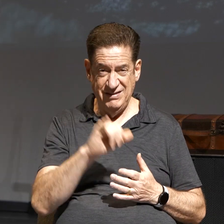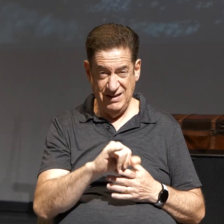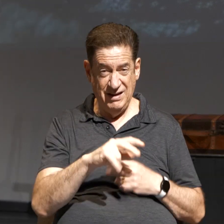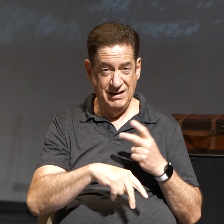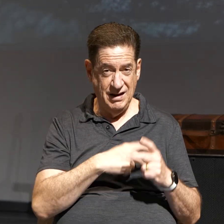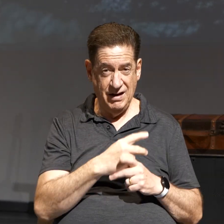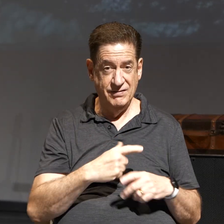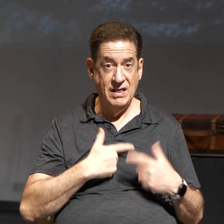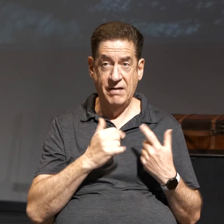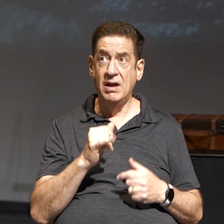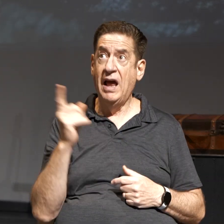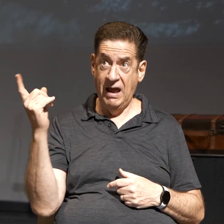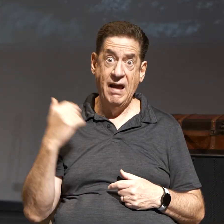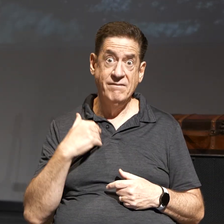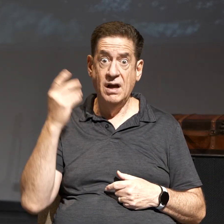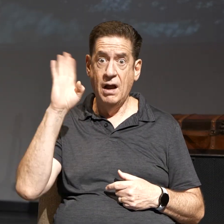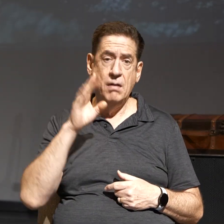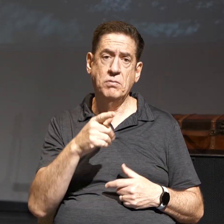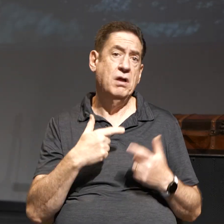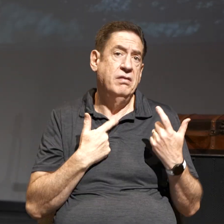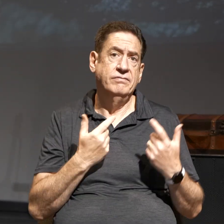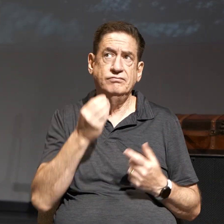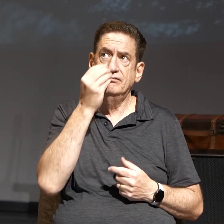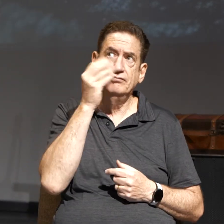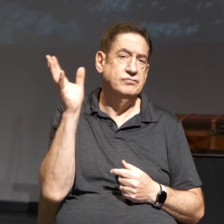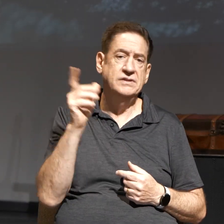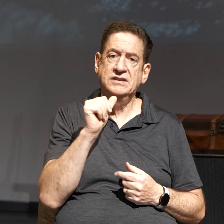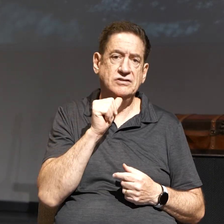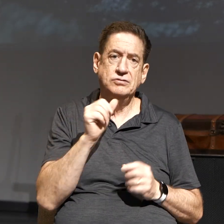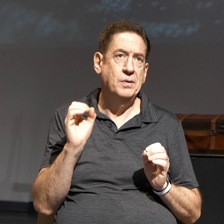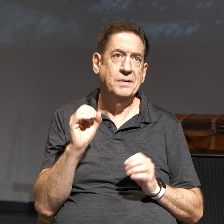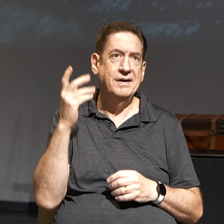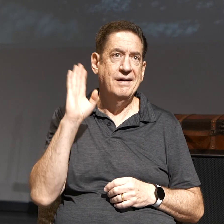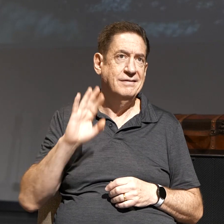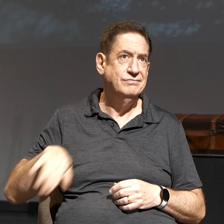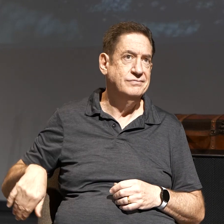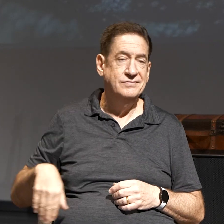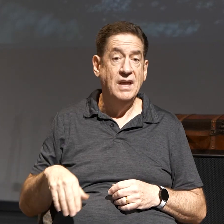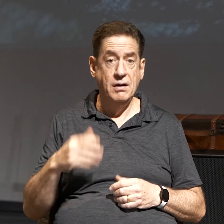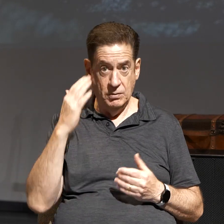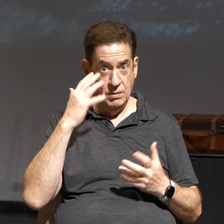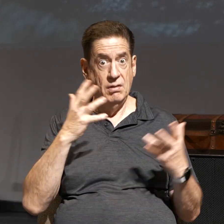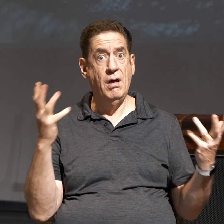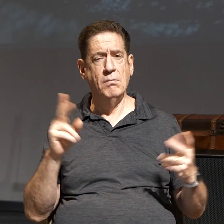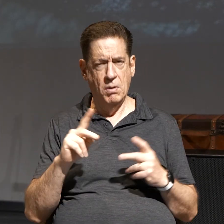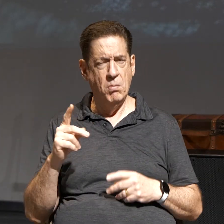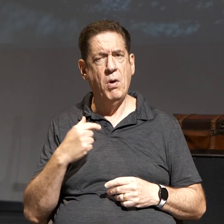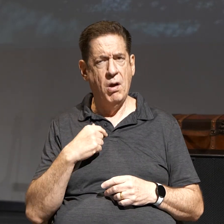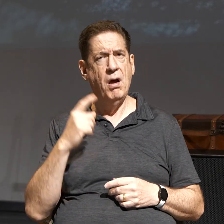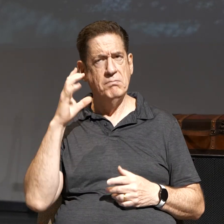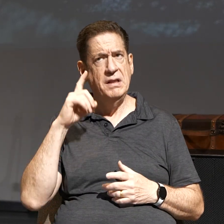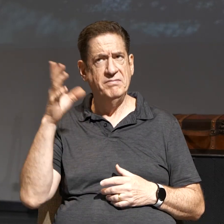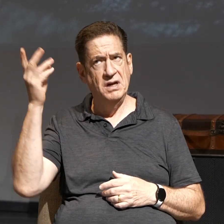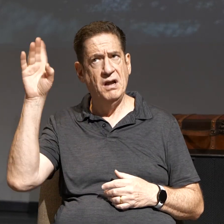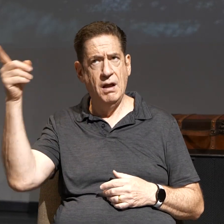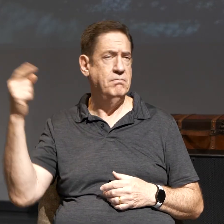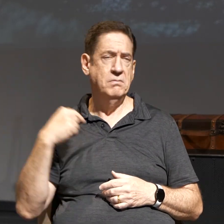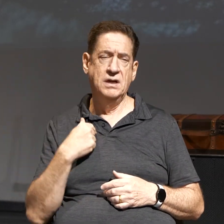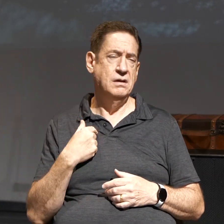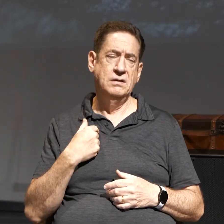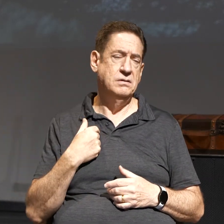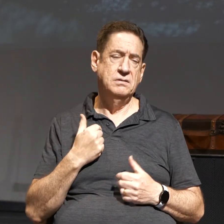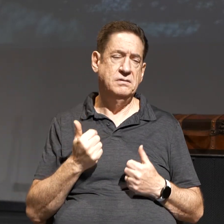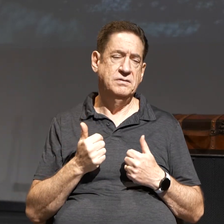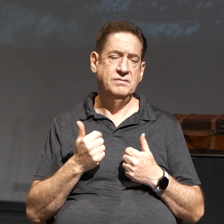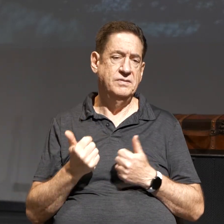But you say there is a God and yet you live your life as if there is no God. I know a lot of people who say, oh, I believe there's a God and yet they live their life as if there